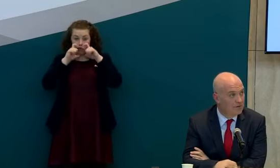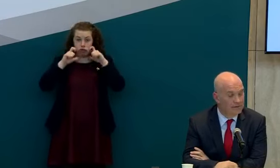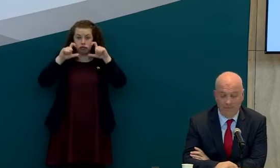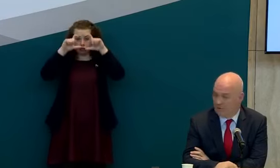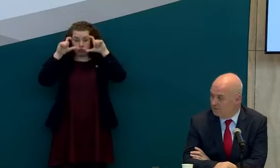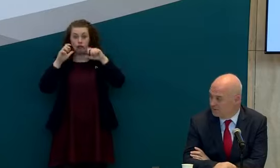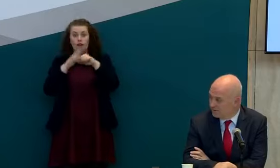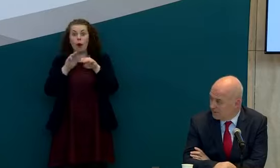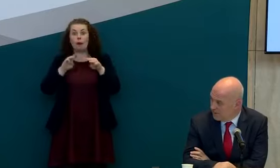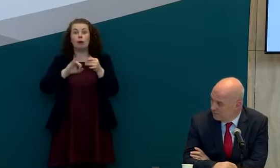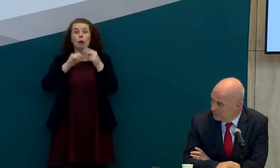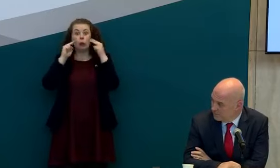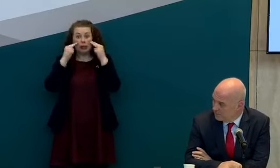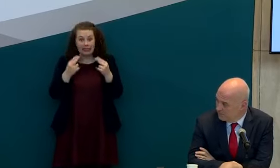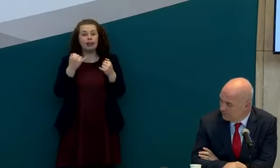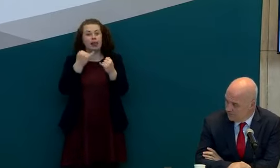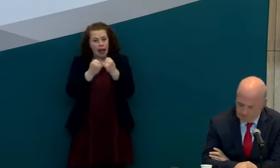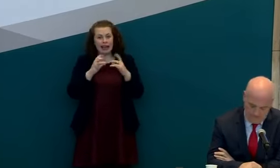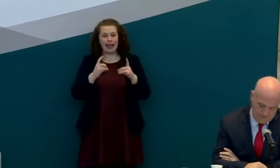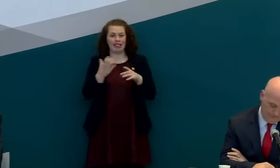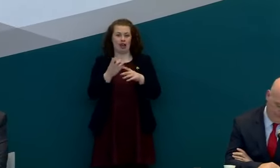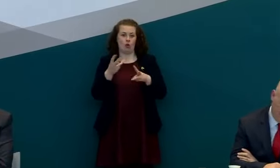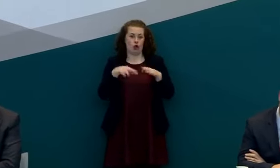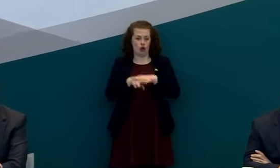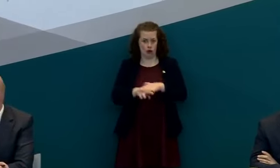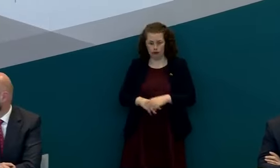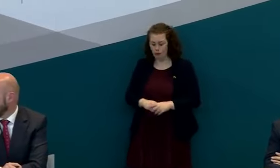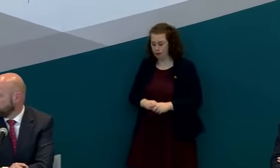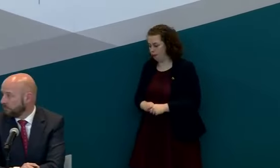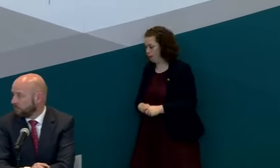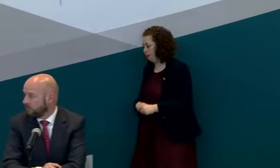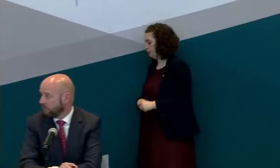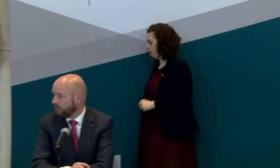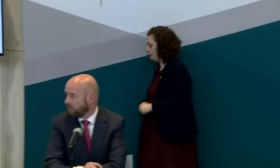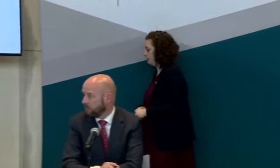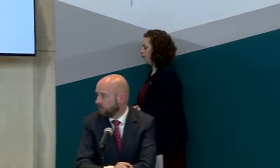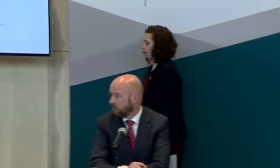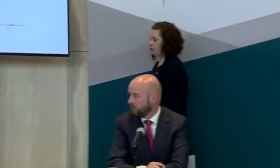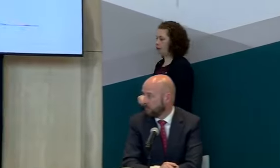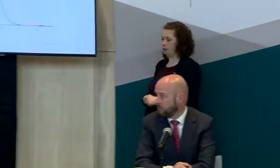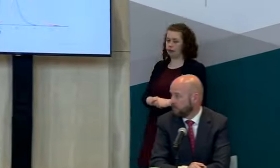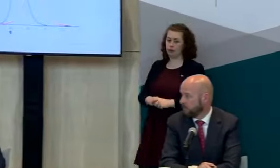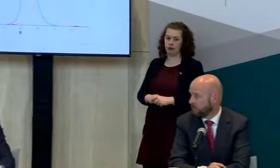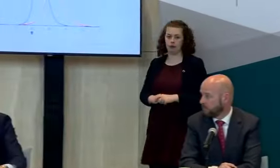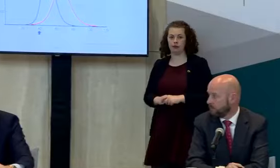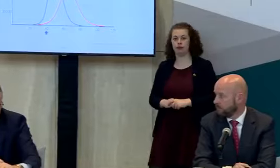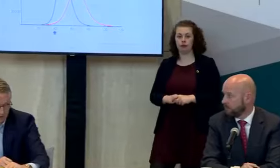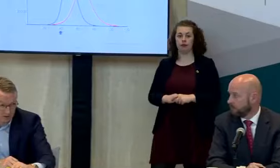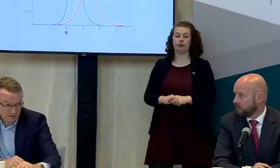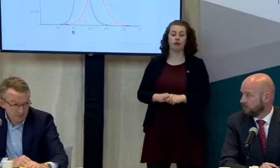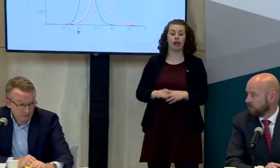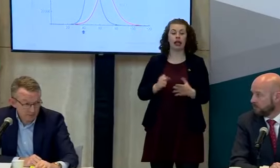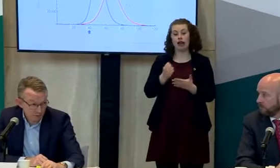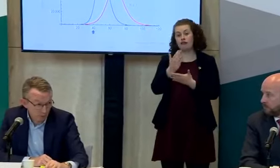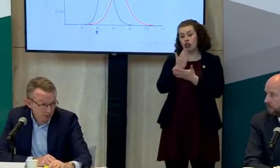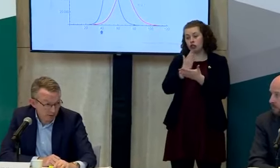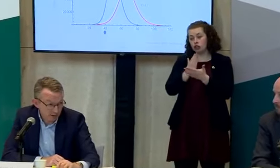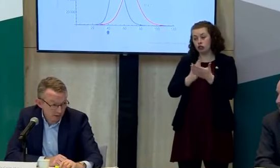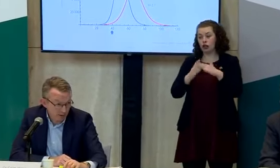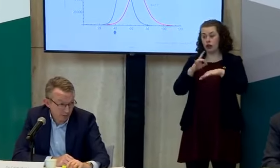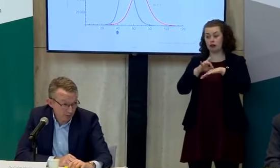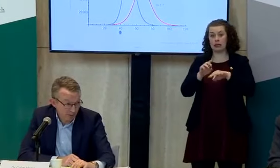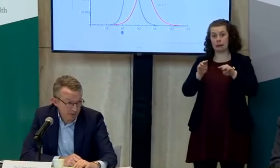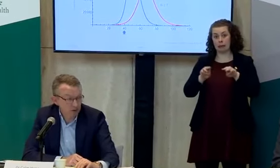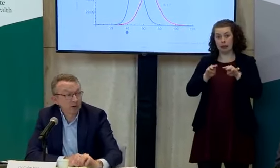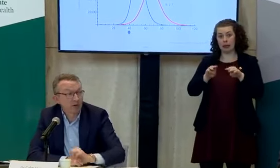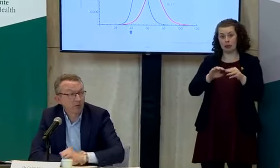those are our health care workers colin do you want to just again to reiterate and there are some patients for whom this advice might be appropriate and